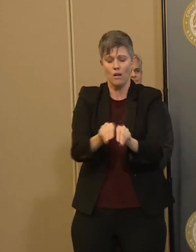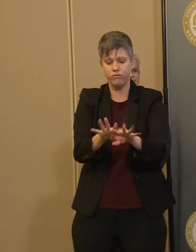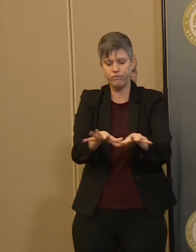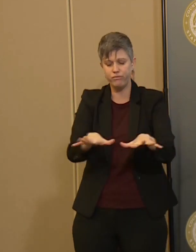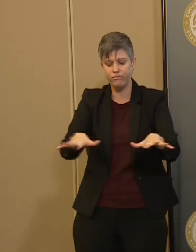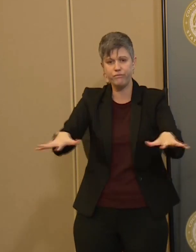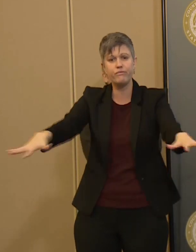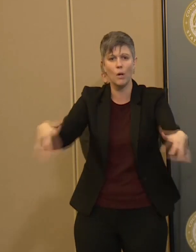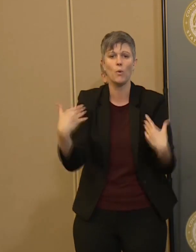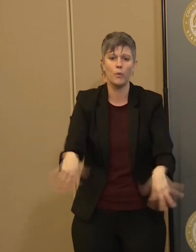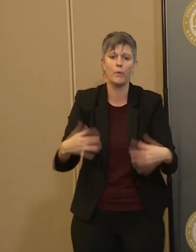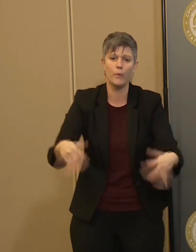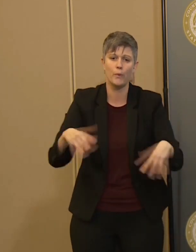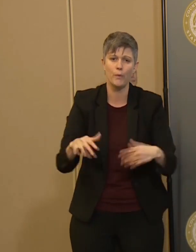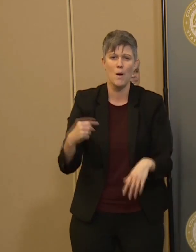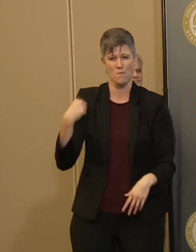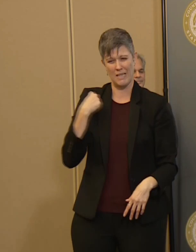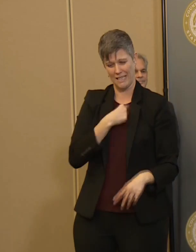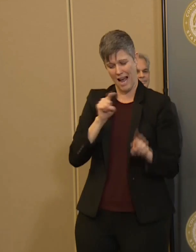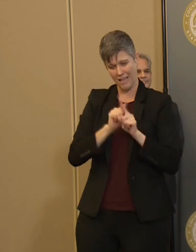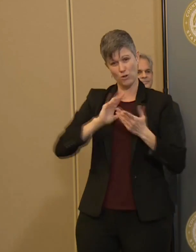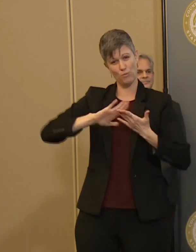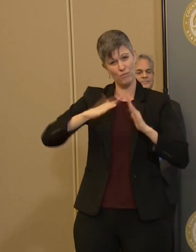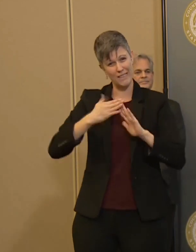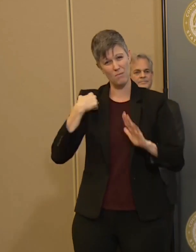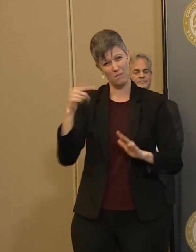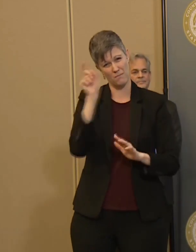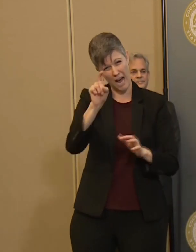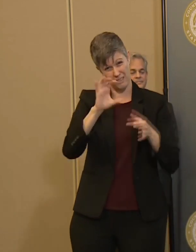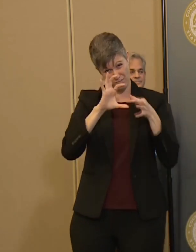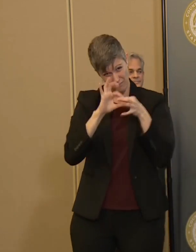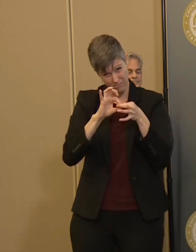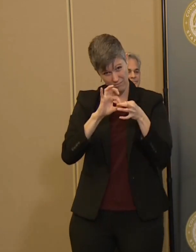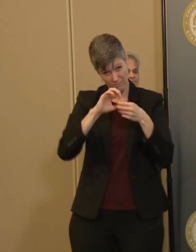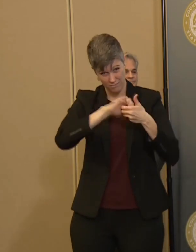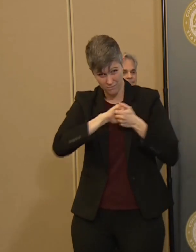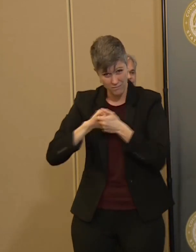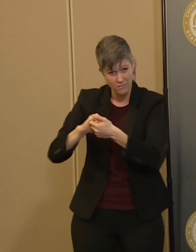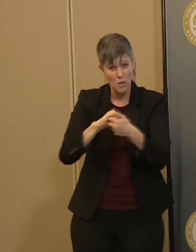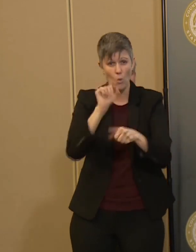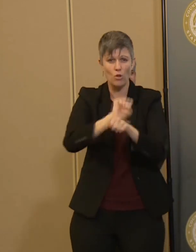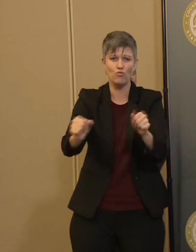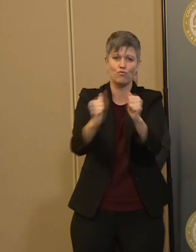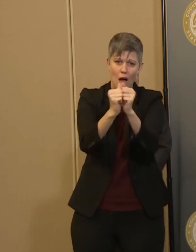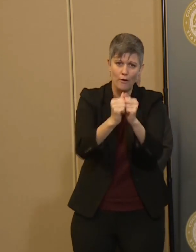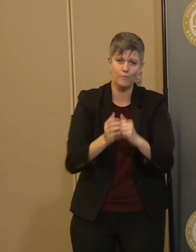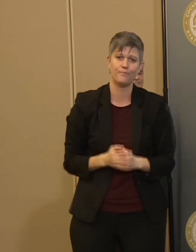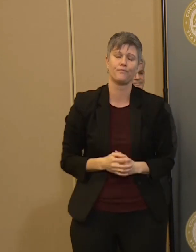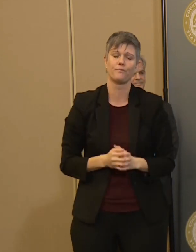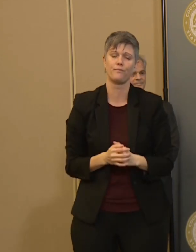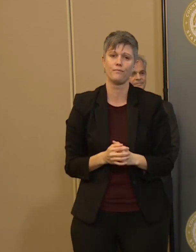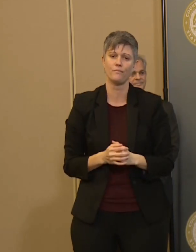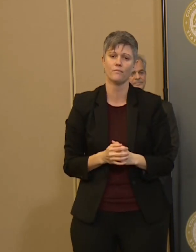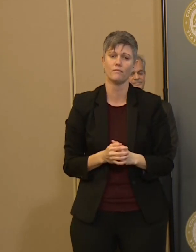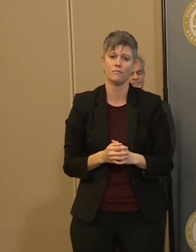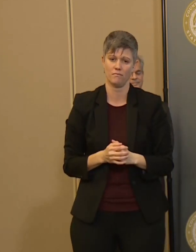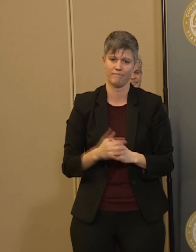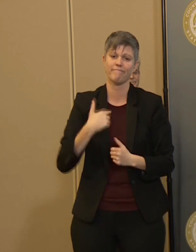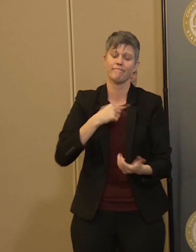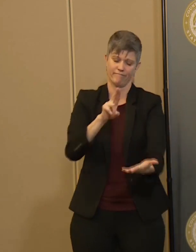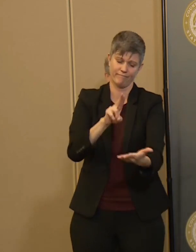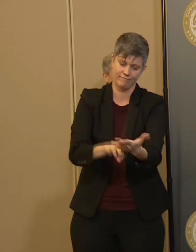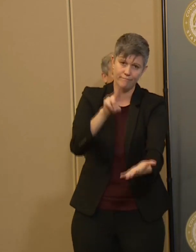so we must as a community come together and work together collaboratively. I've signed an order